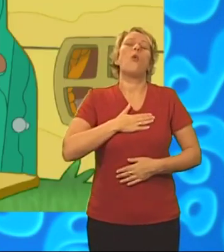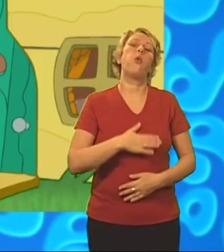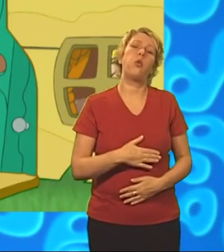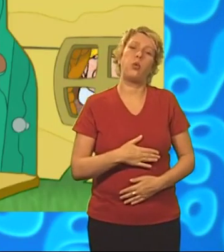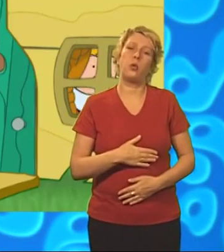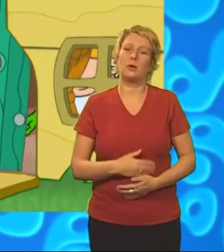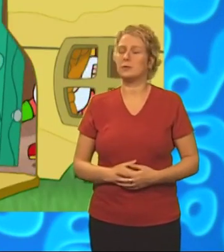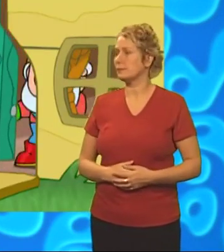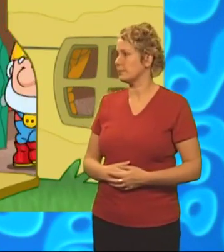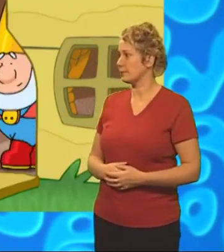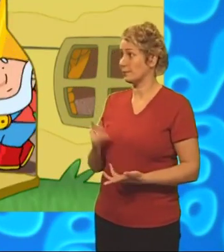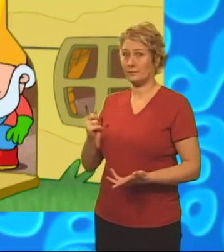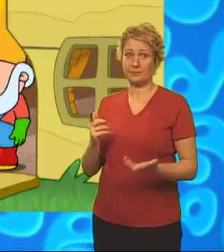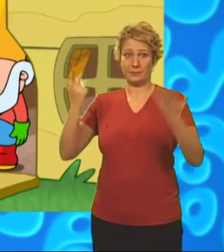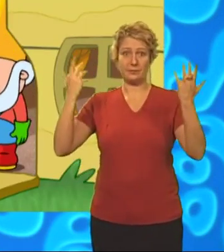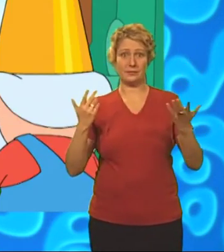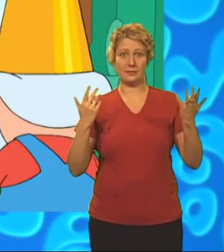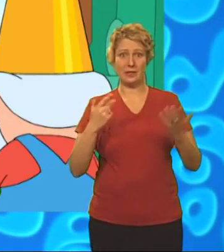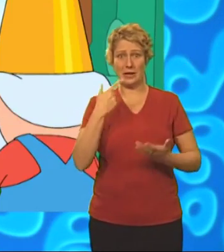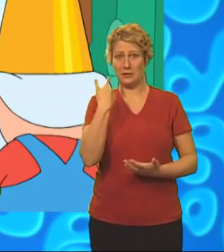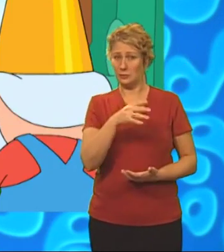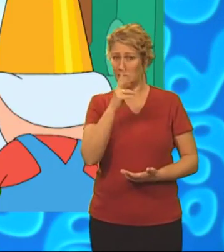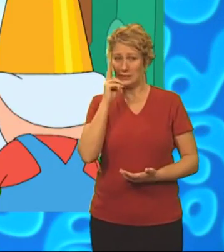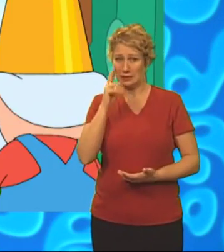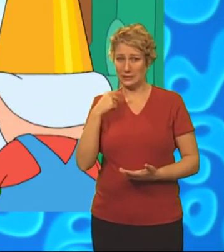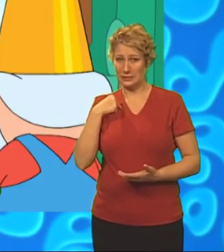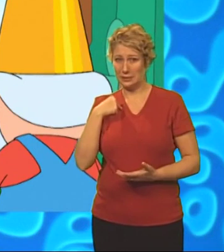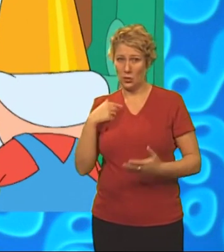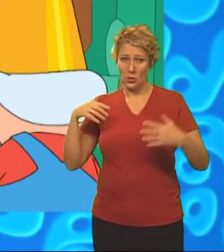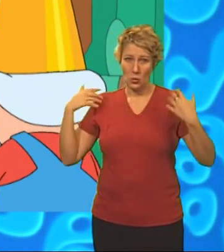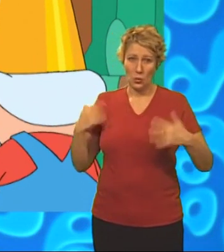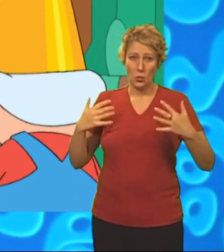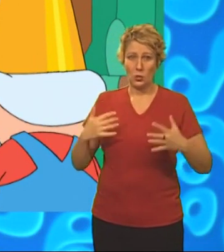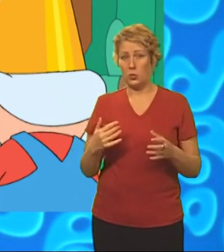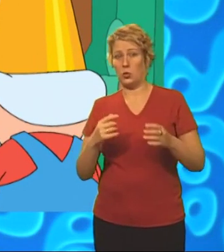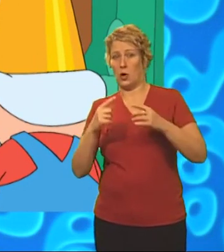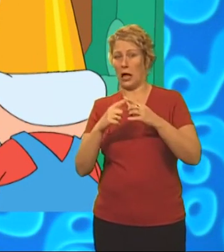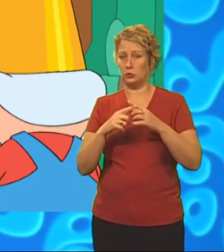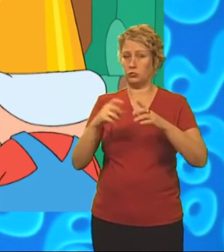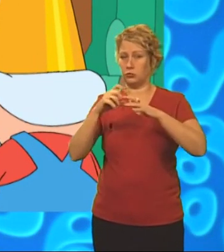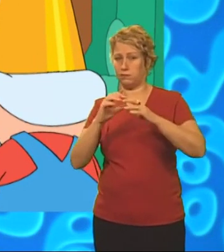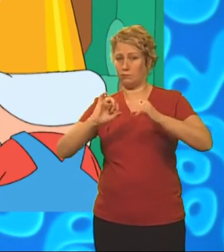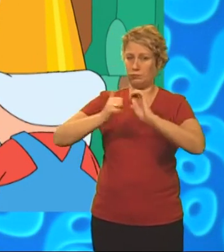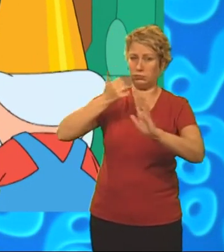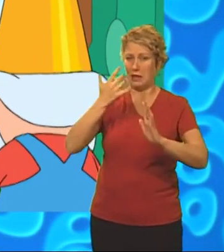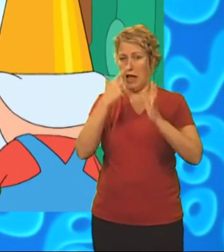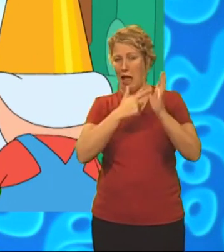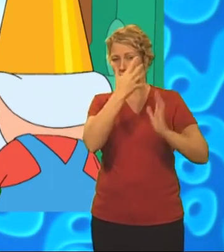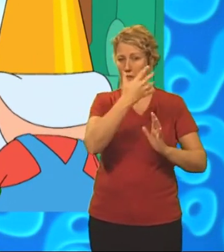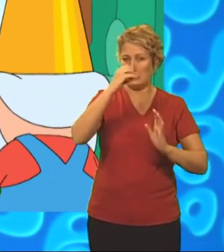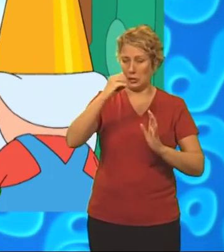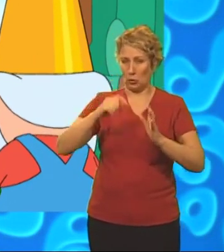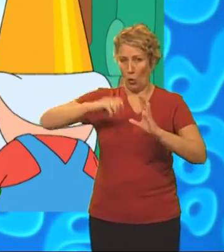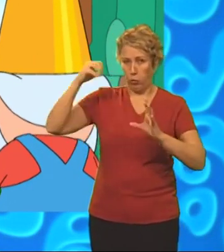Gordon! I say... Ah, have you seen my Ellington Duke model A50 turbocharged watering can?